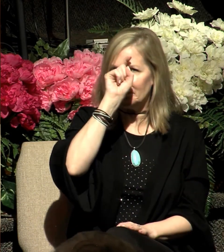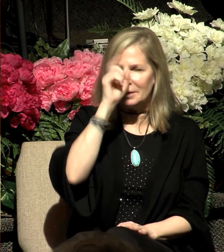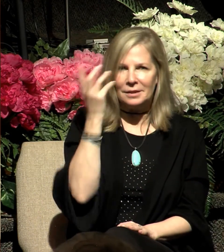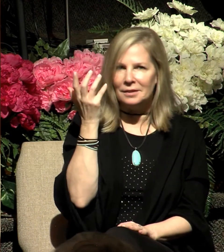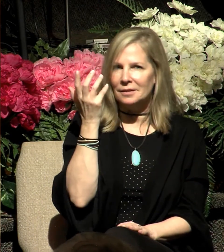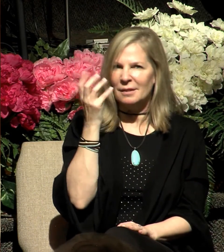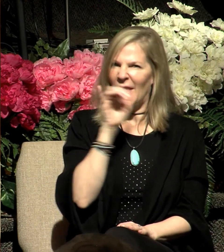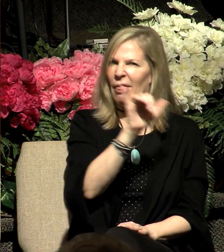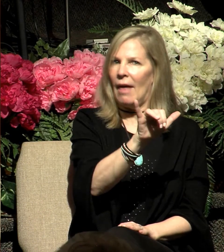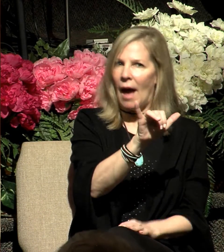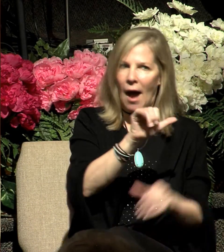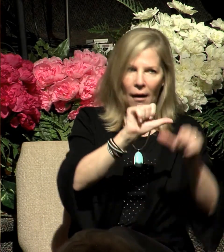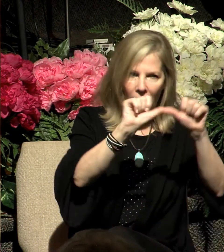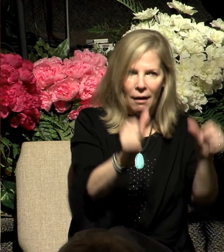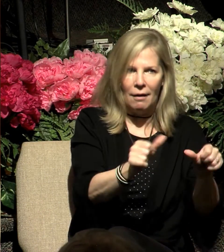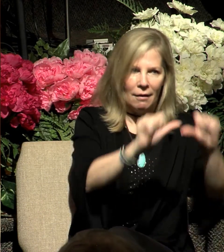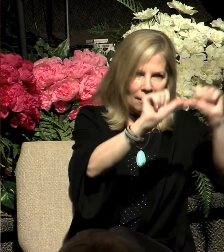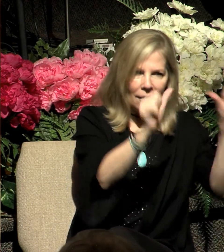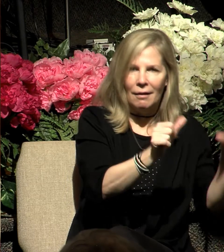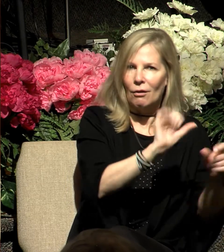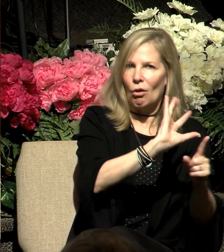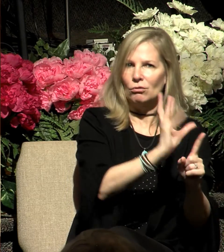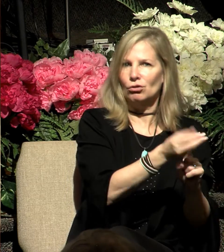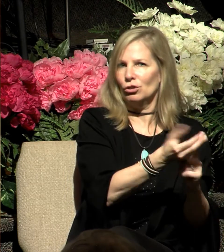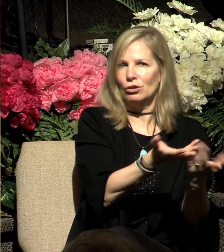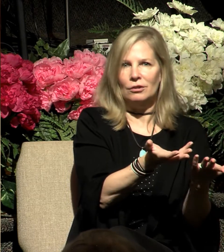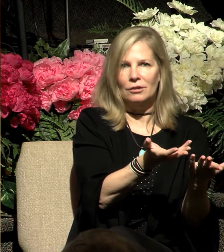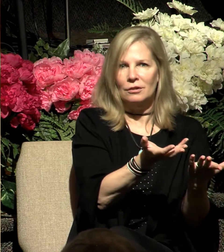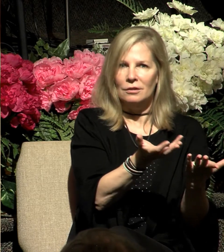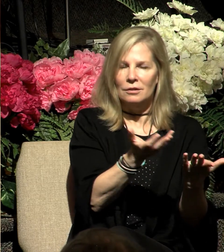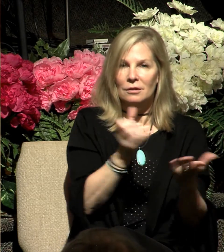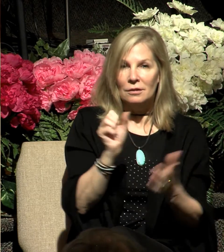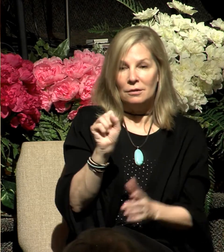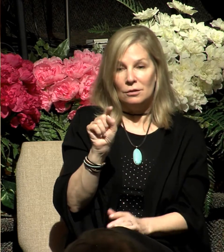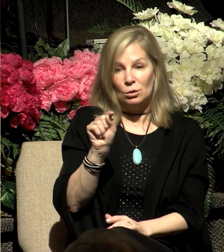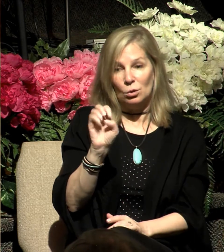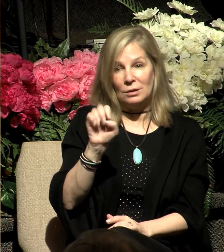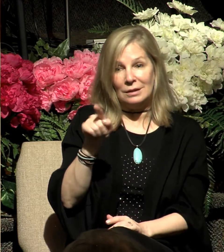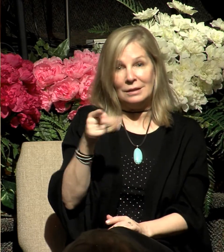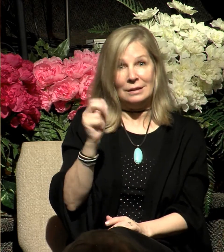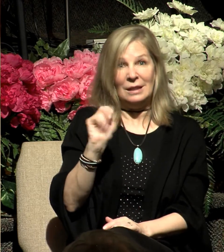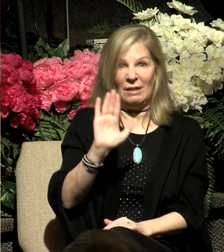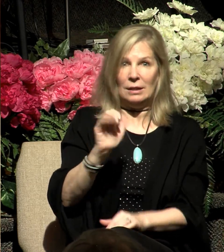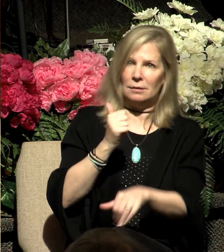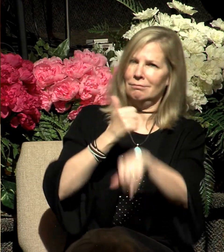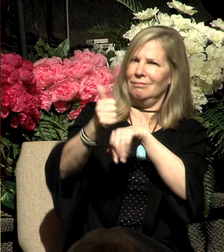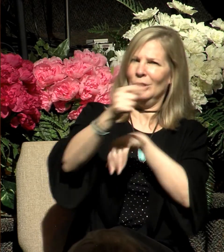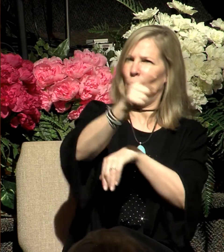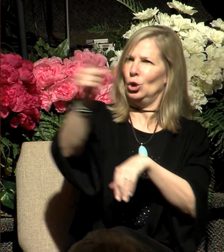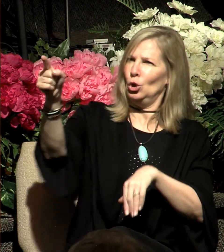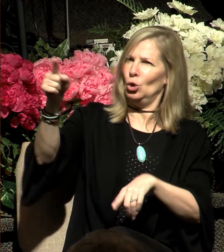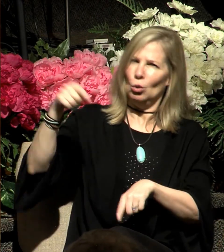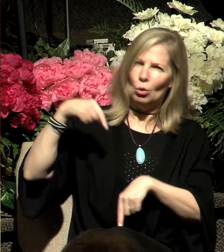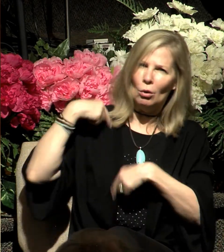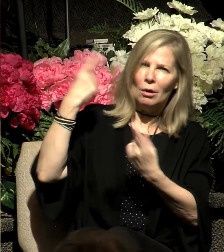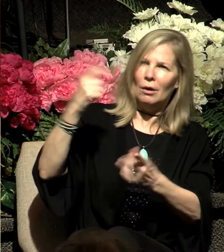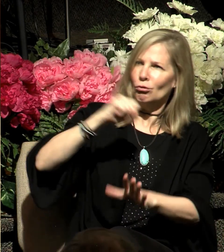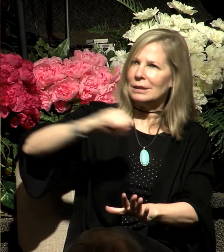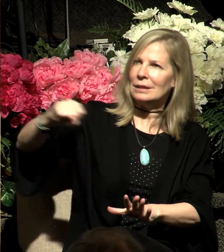that idolatrous culture. See, Stephen's accusation against the Sanhedrin, that they always resist the Holy Spirit, that's